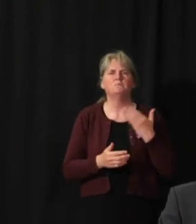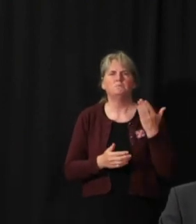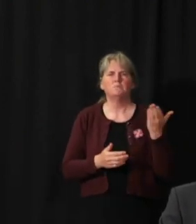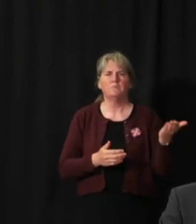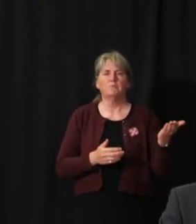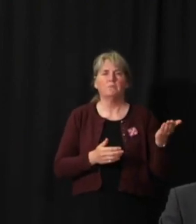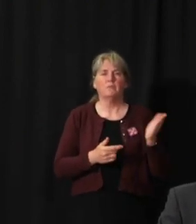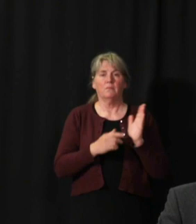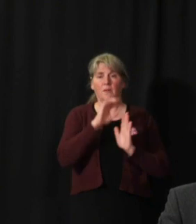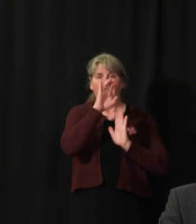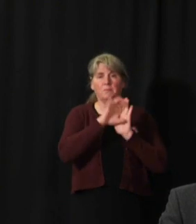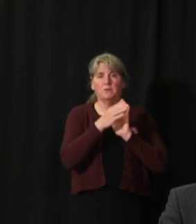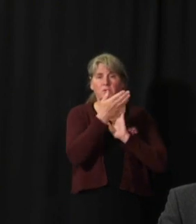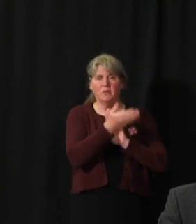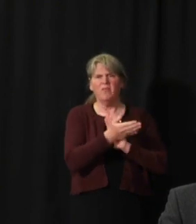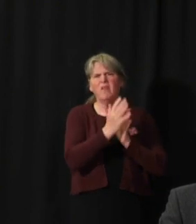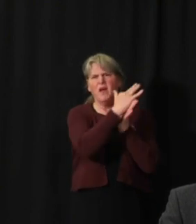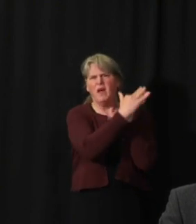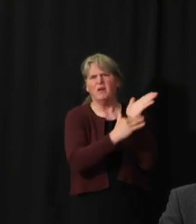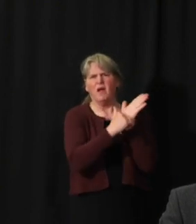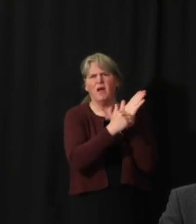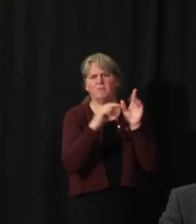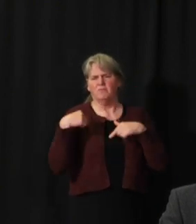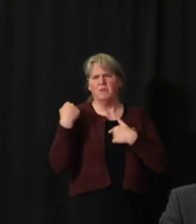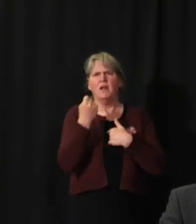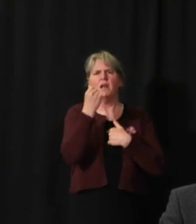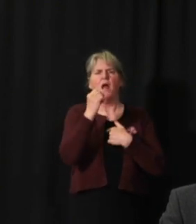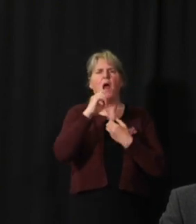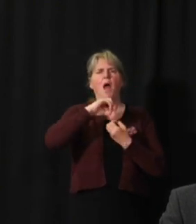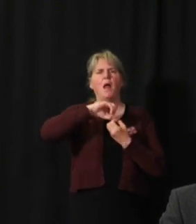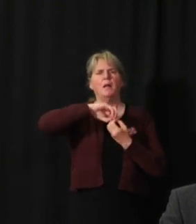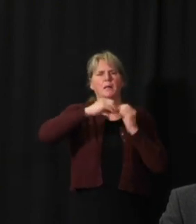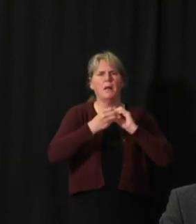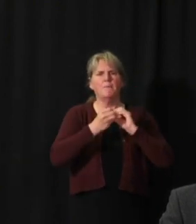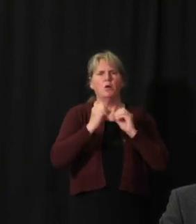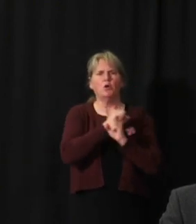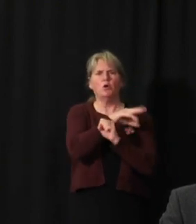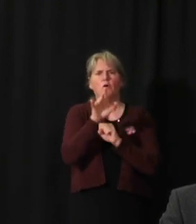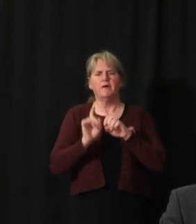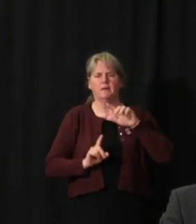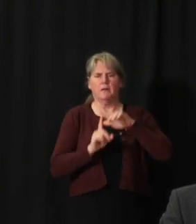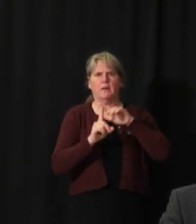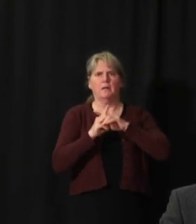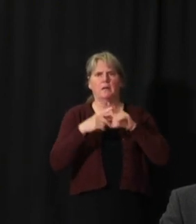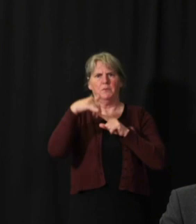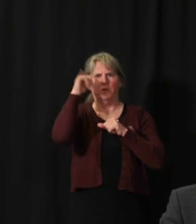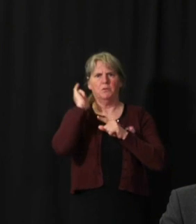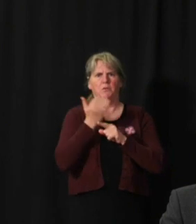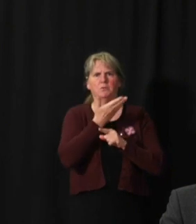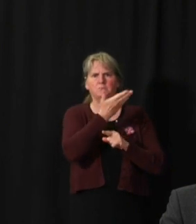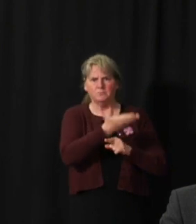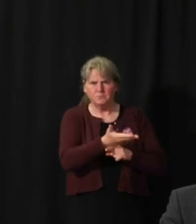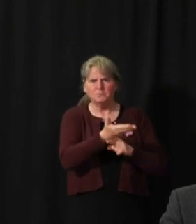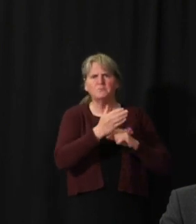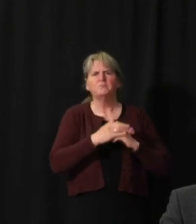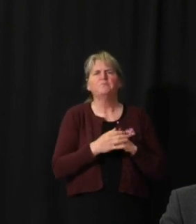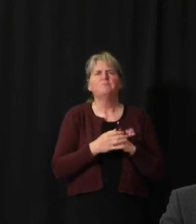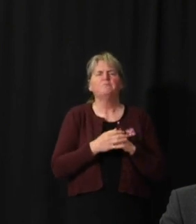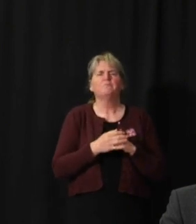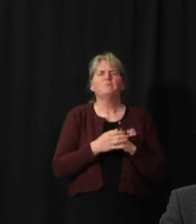This is simply a graph of the numbers of cases, just to set the basic context.